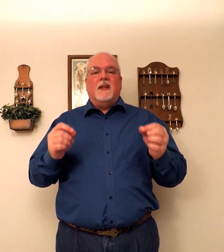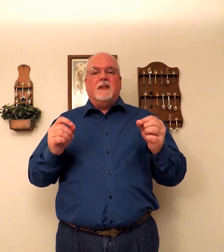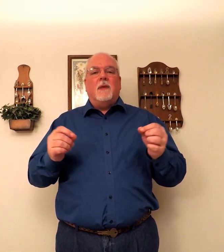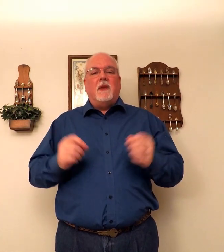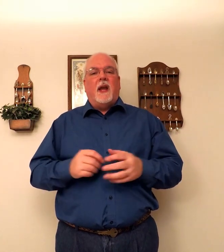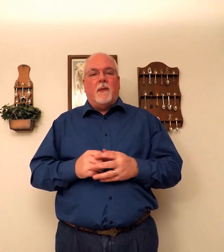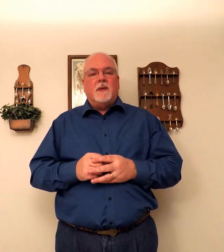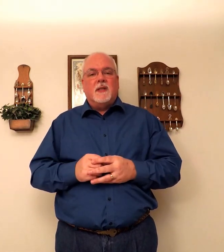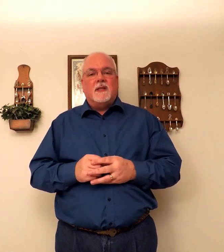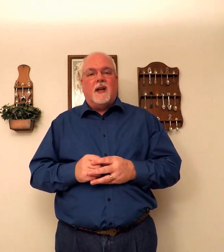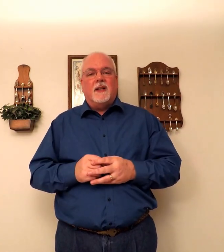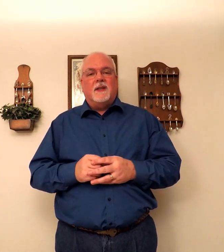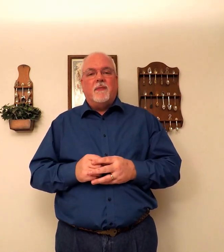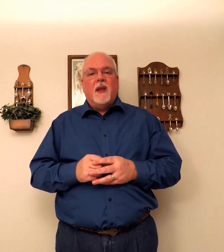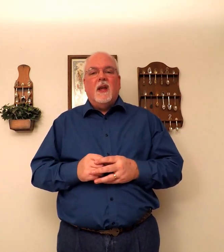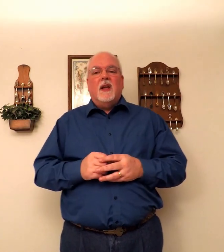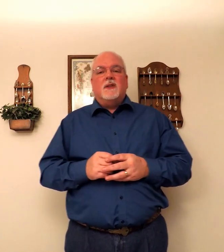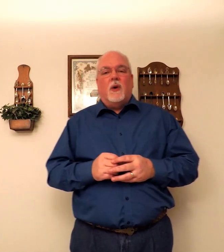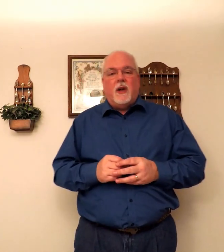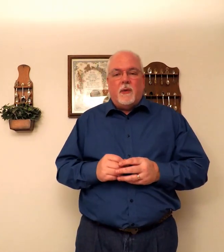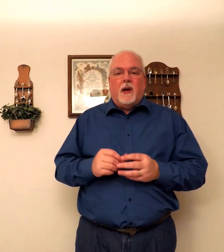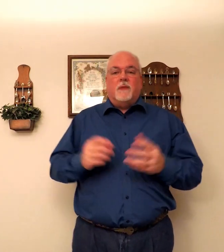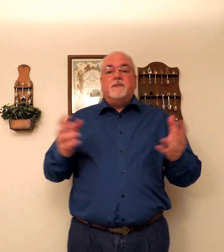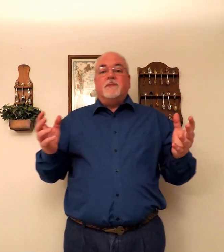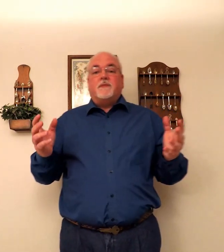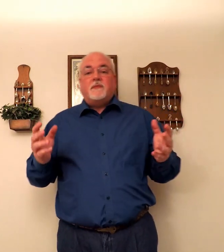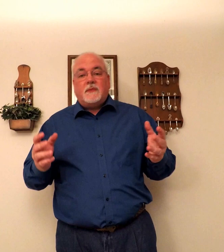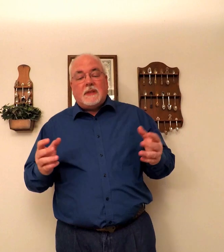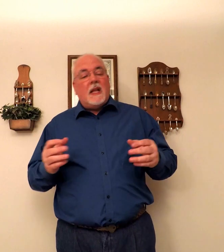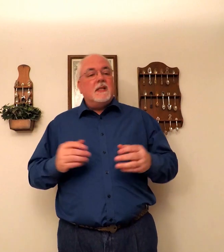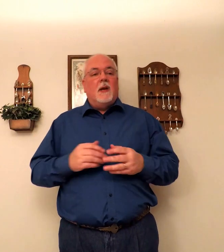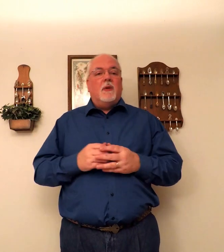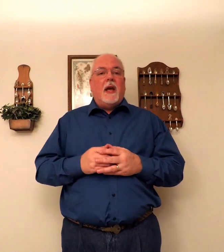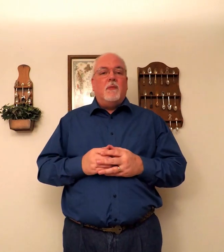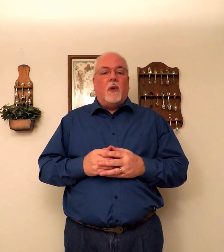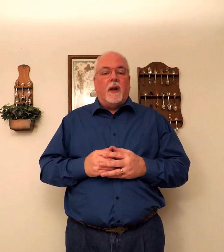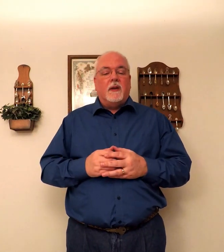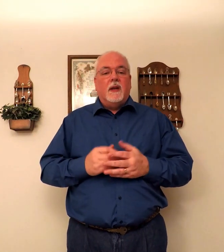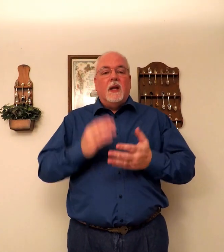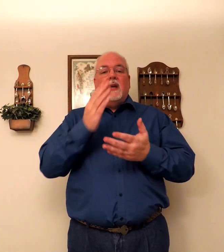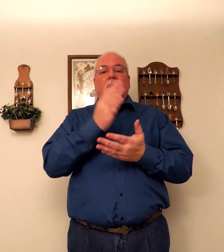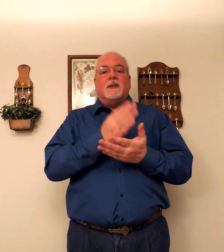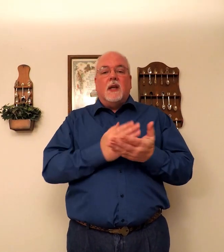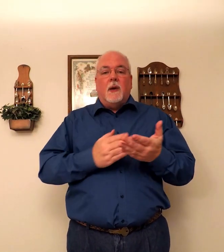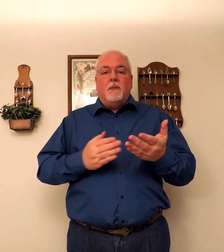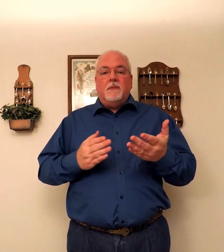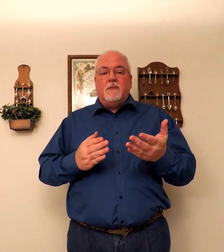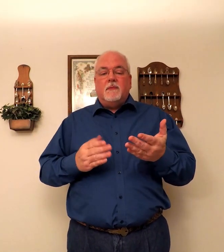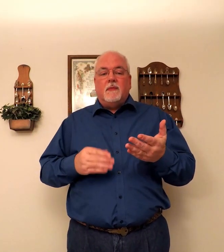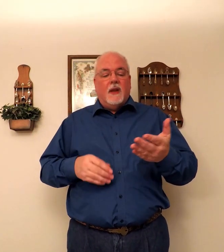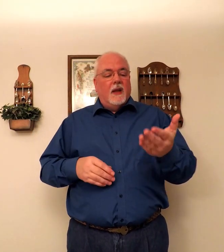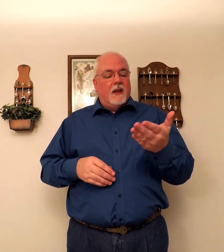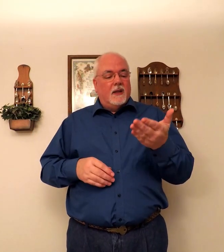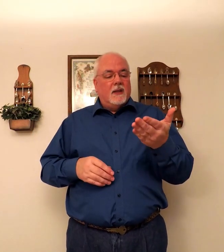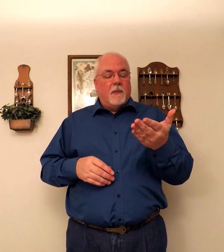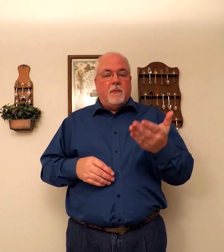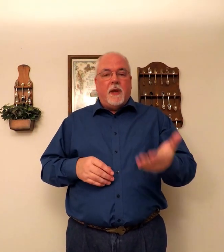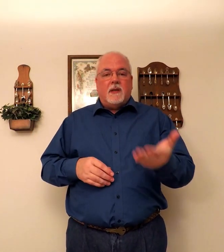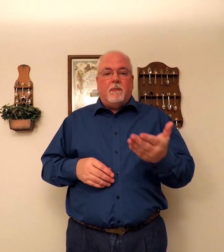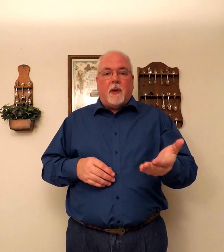And the same thing happens in signs. So here we go. Some glad morning. Some. This is a piece of